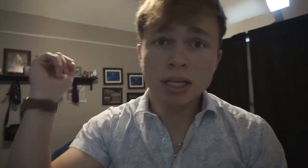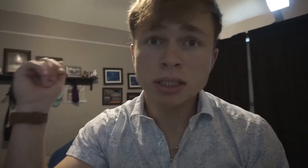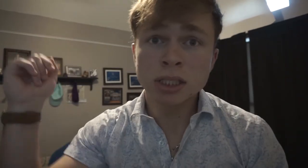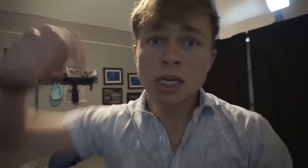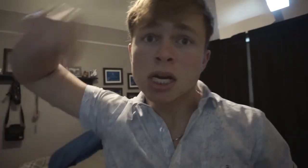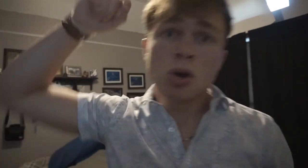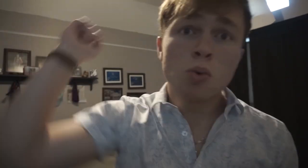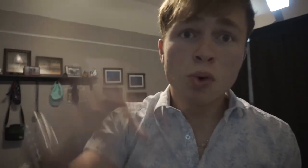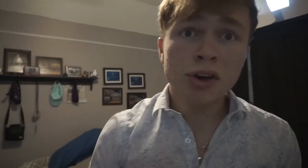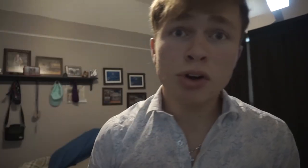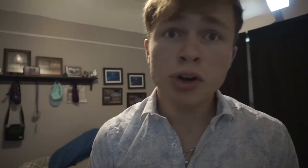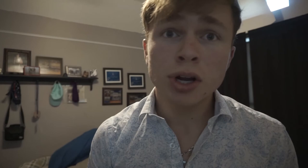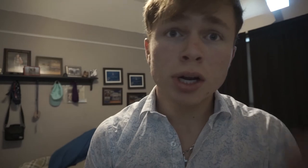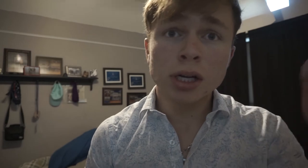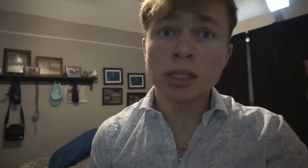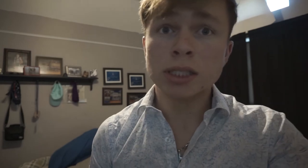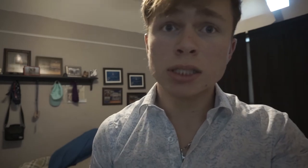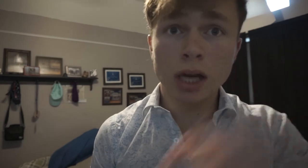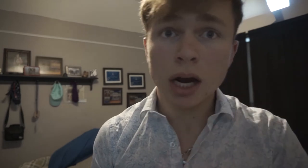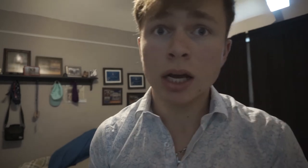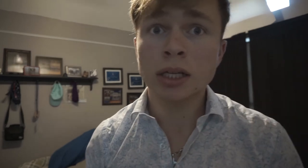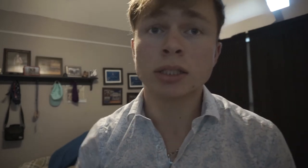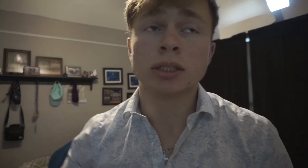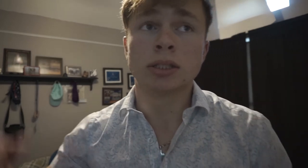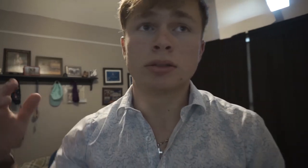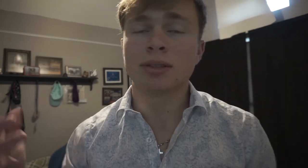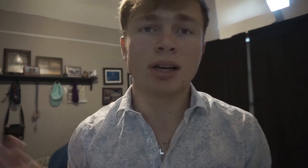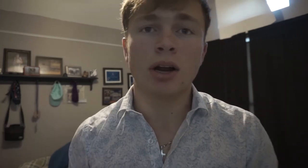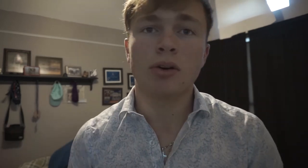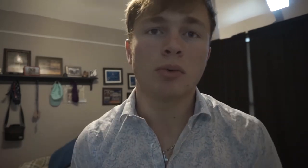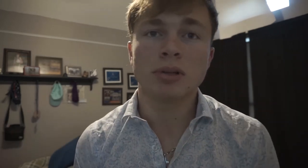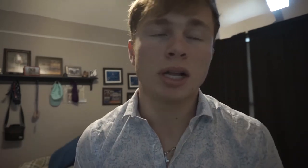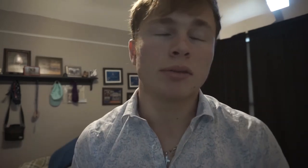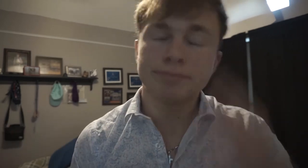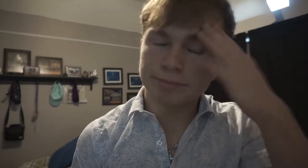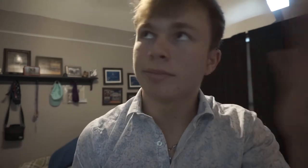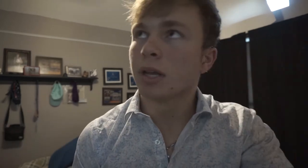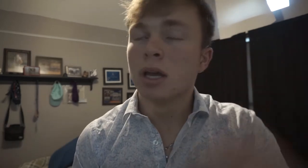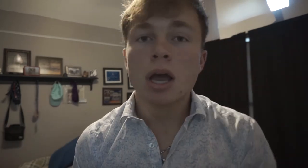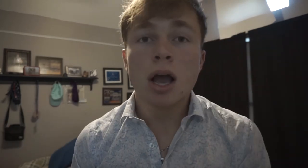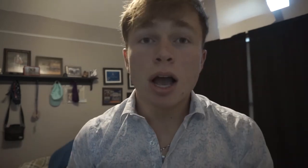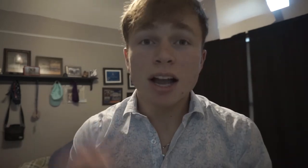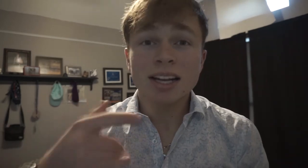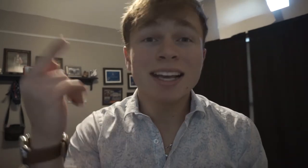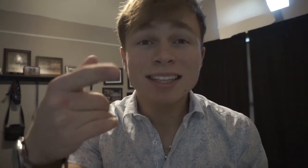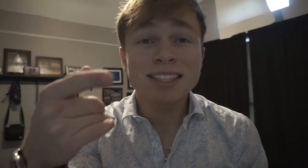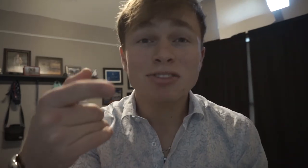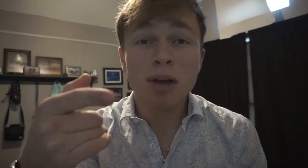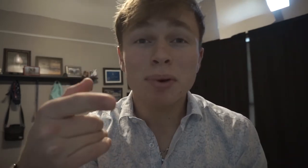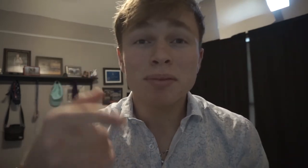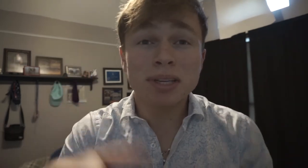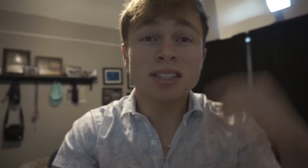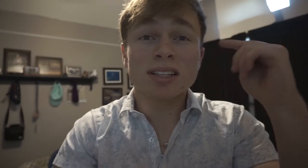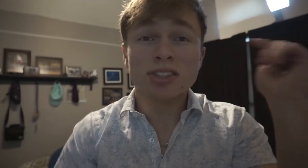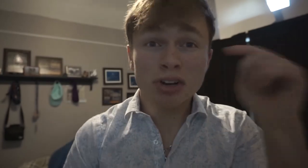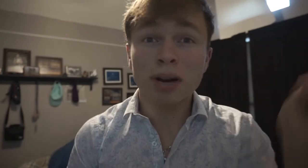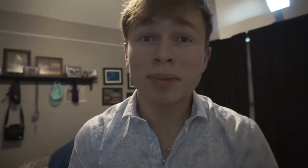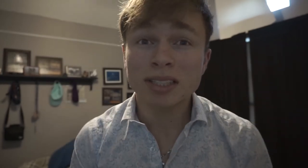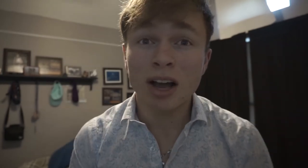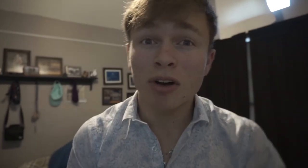Because. We are. Gonna. I don't know what I I said hit the subscribe button. Because you're gonna miss out.